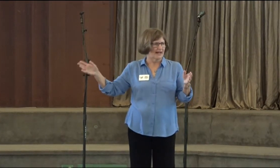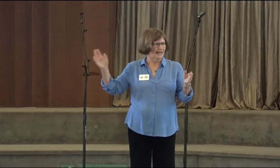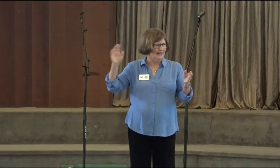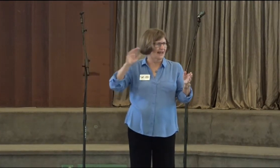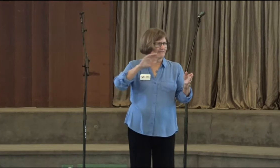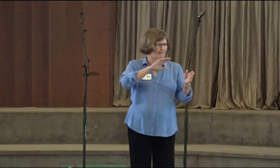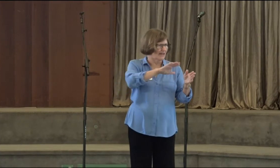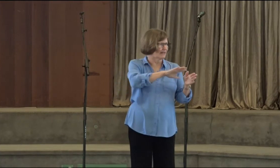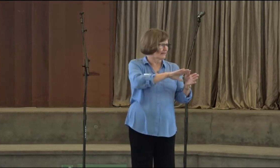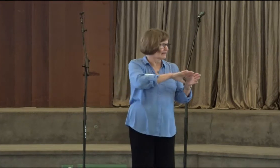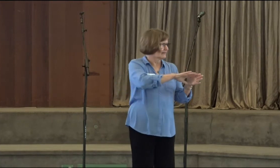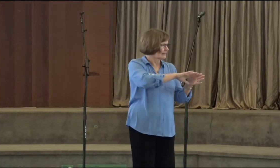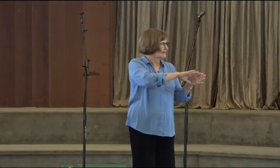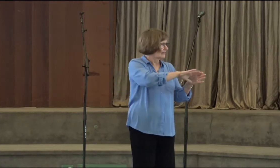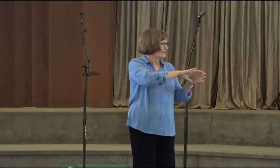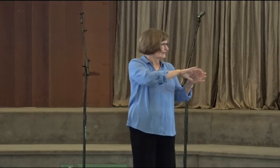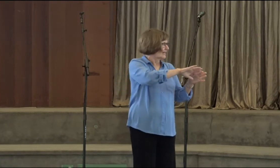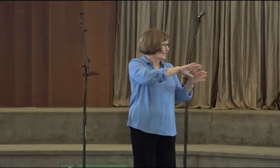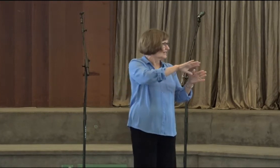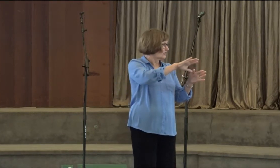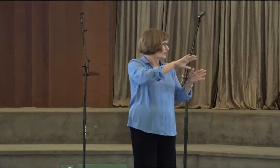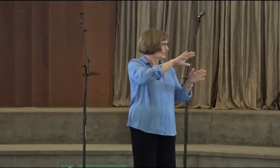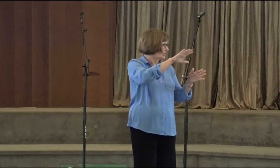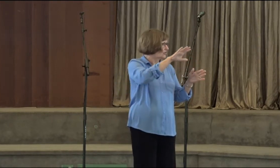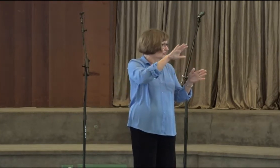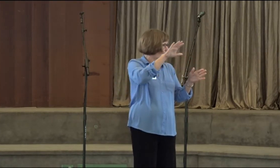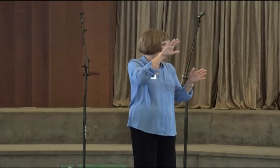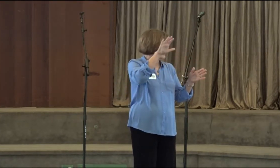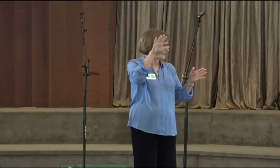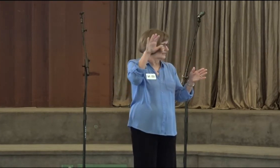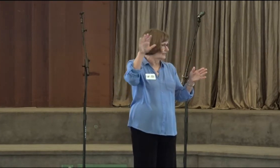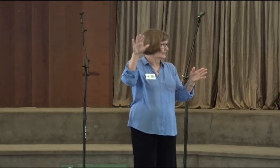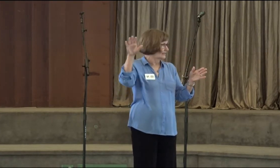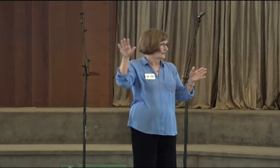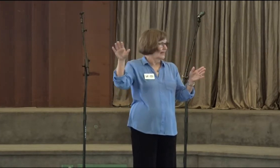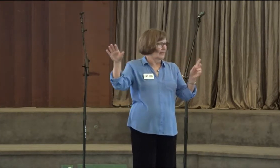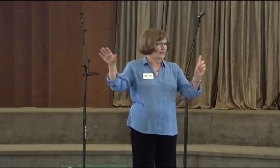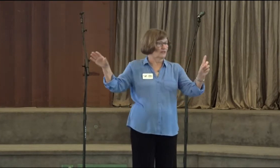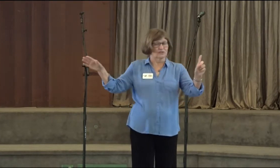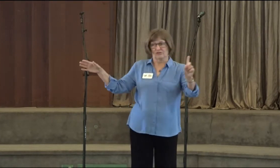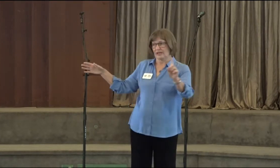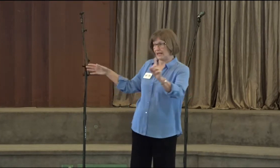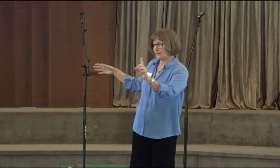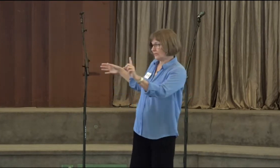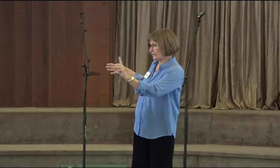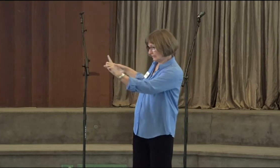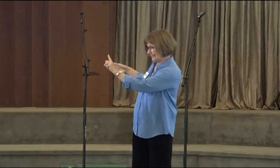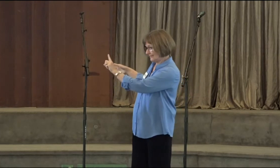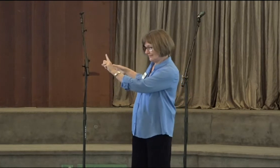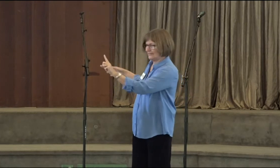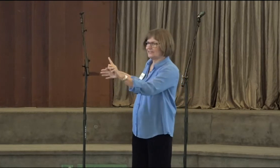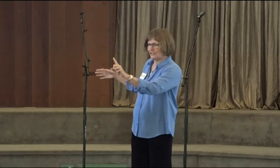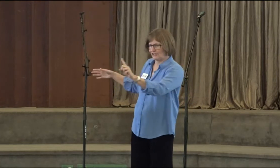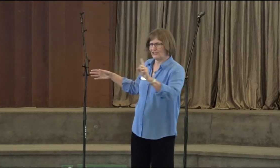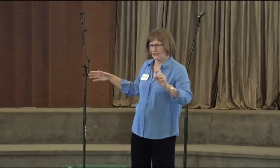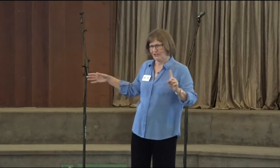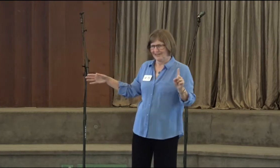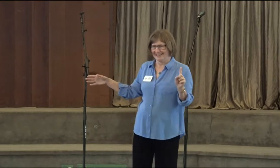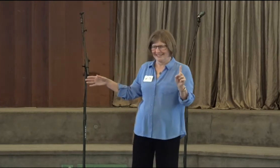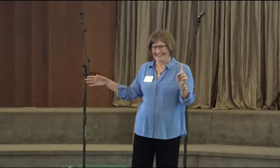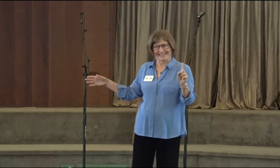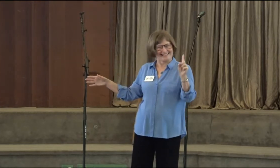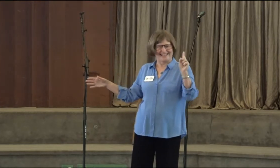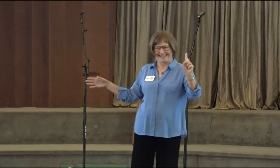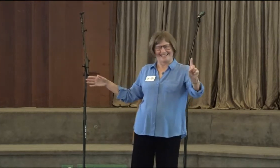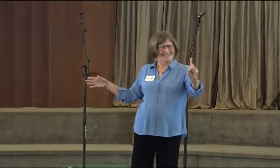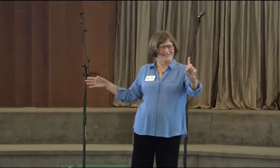And that I can have faith that he is on his journey. And I also go to Al-Anon, just so you know,